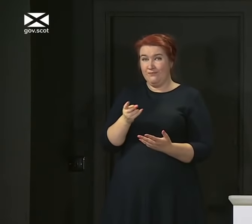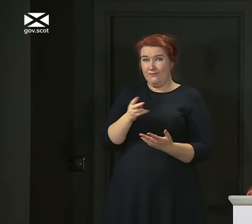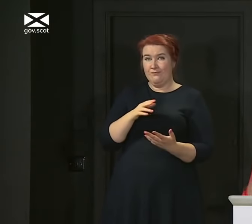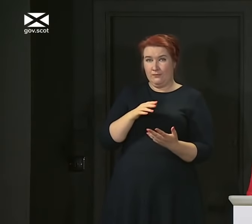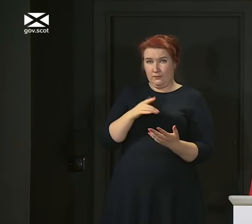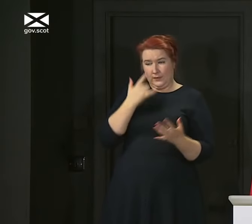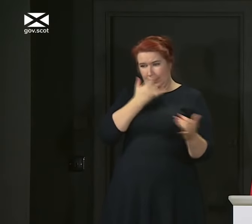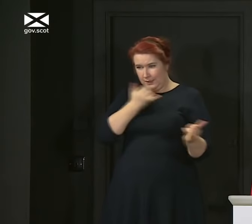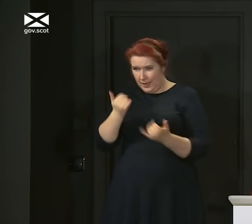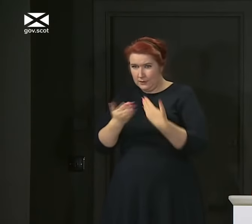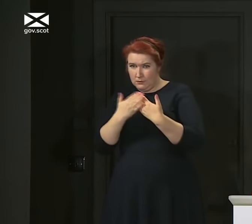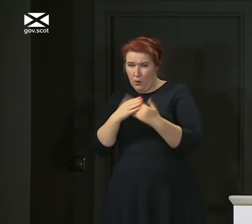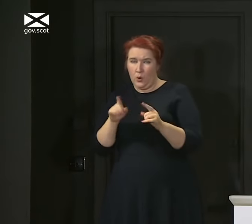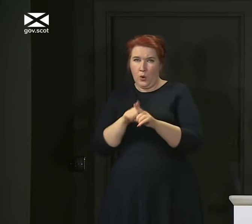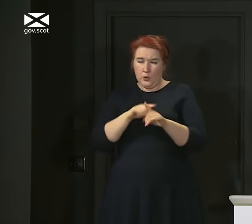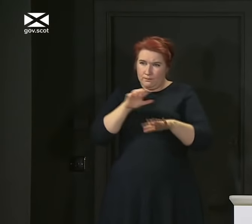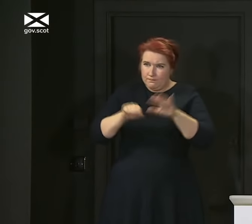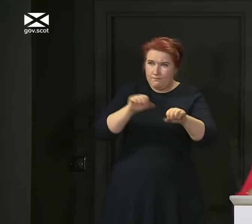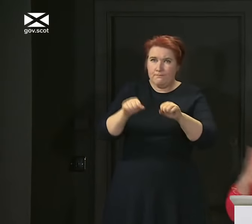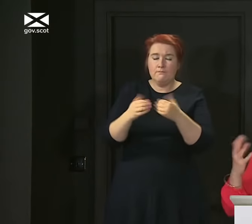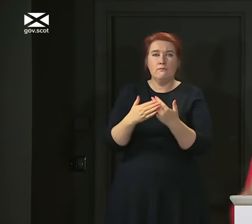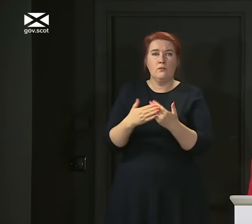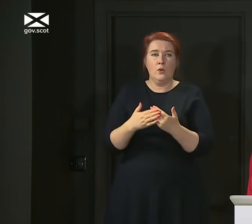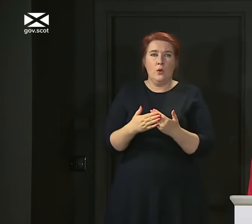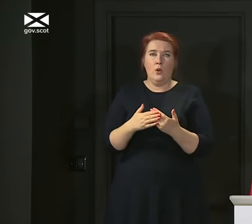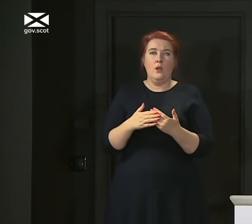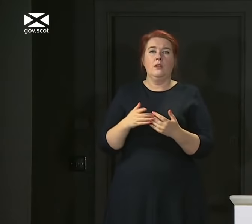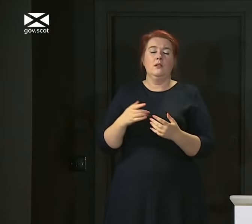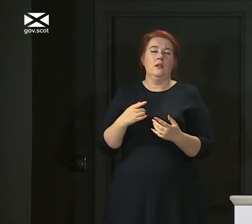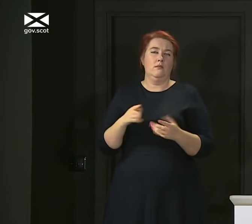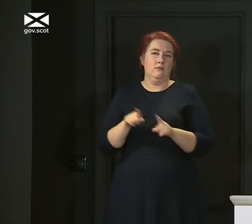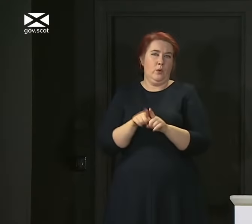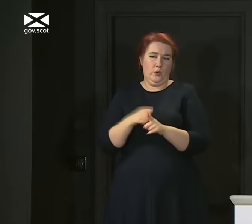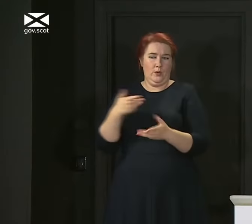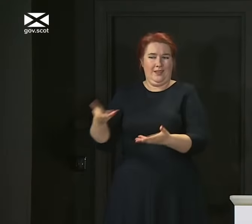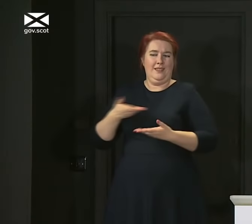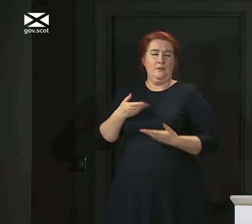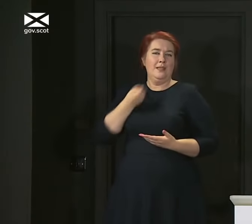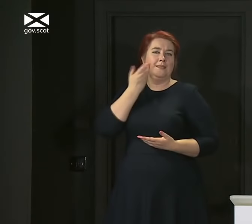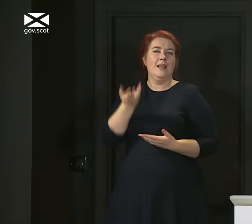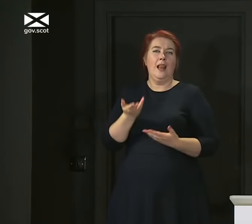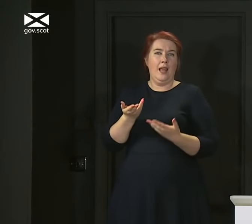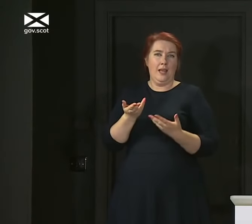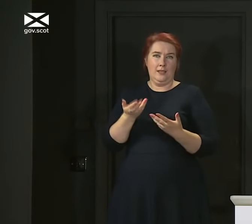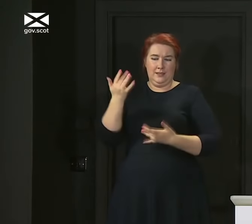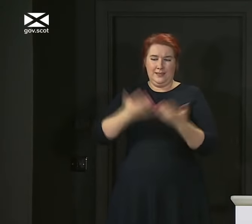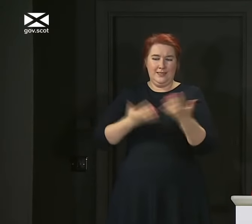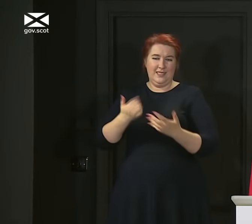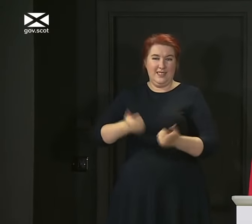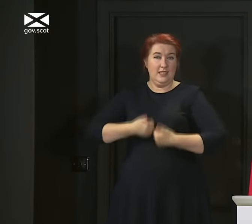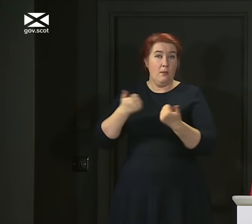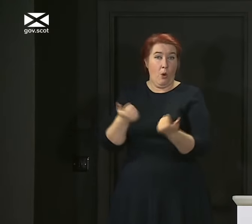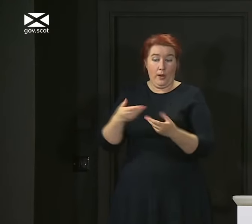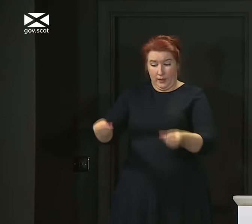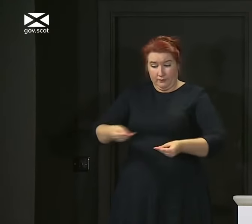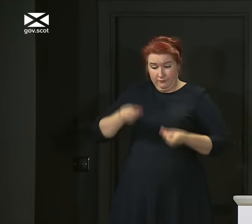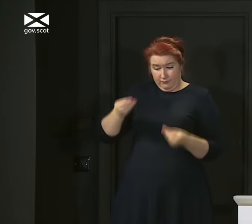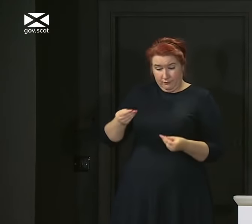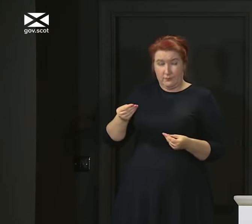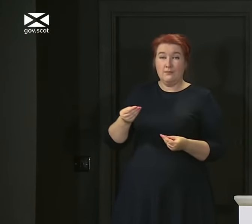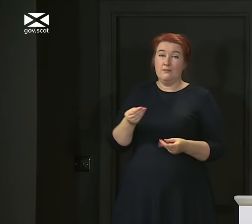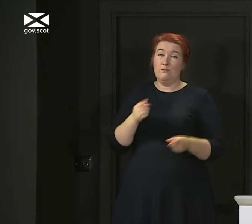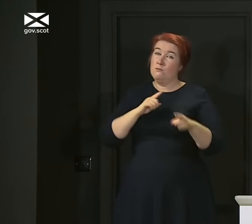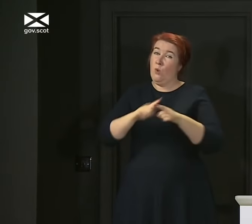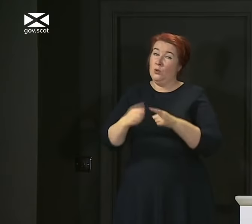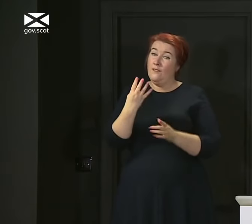I look, and I think I've said this before at the briefing, I get presented with these daily statistics every morning. I, you know, for much